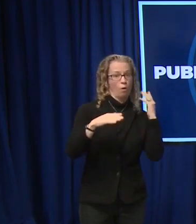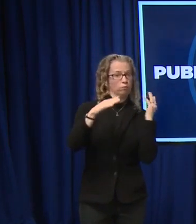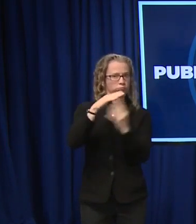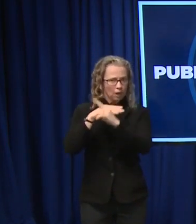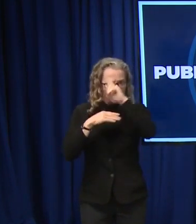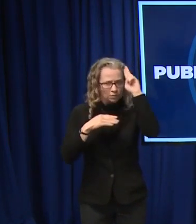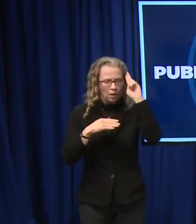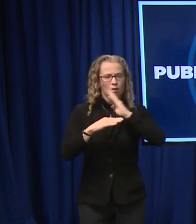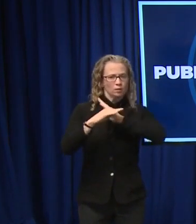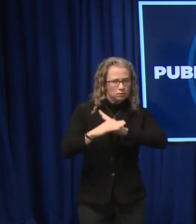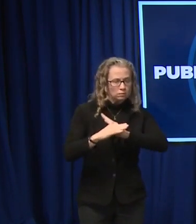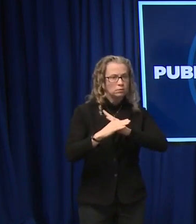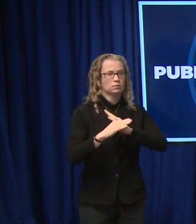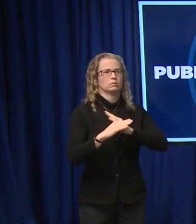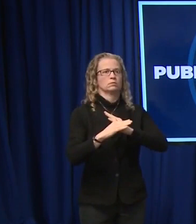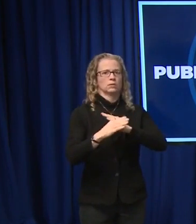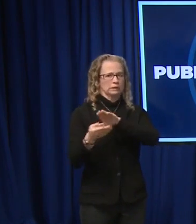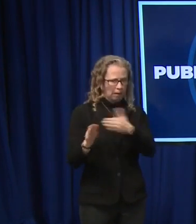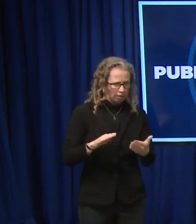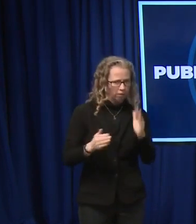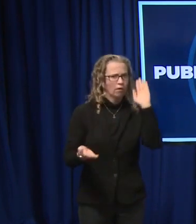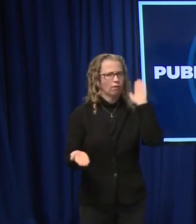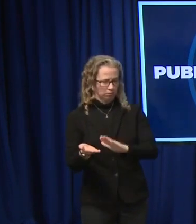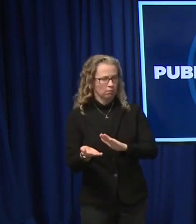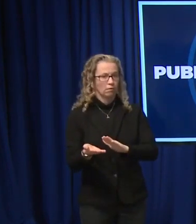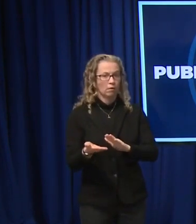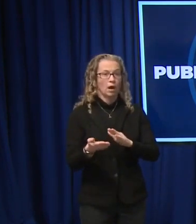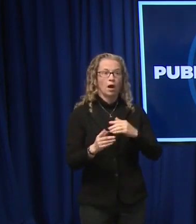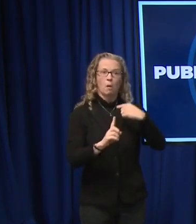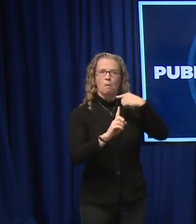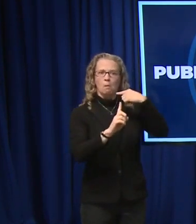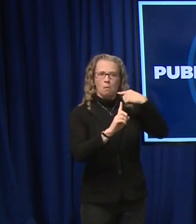But a booster dose can increase the vaccine effectiveness